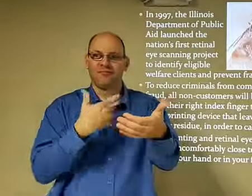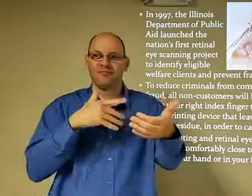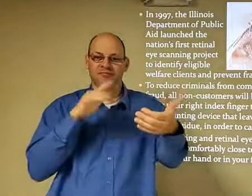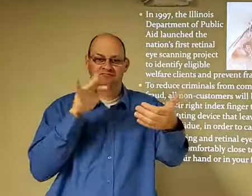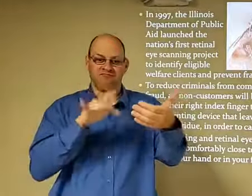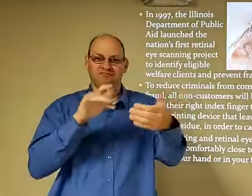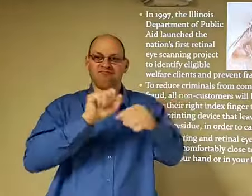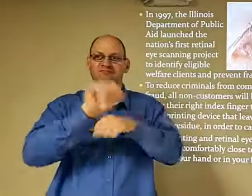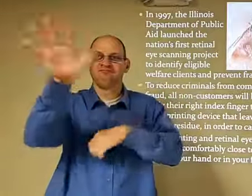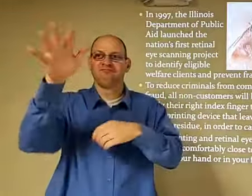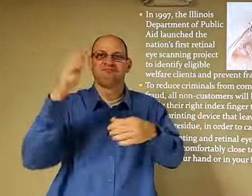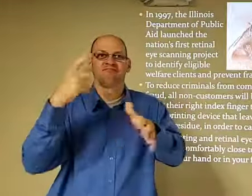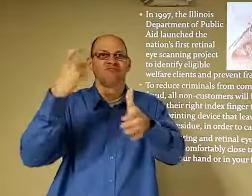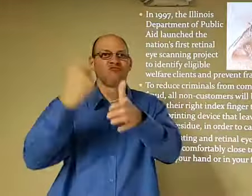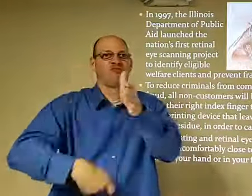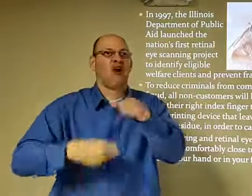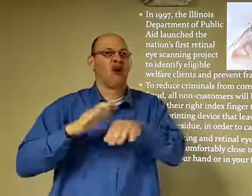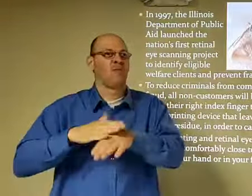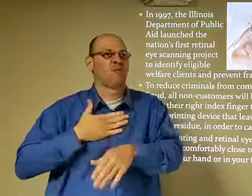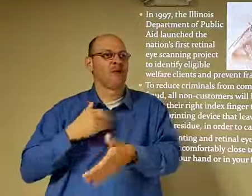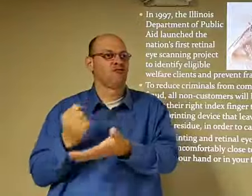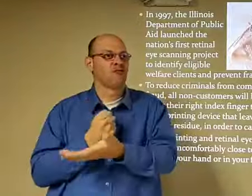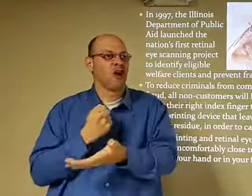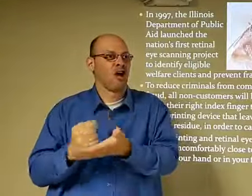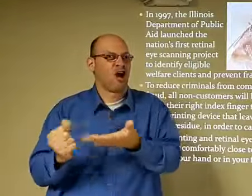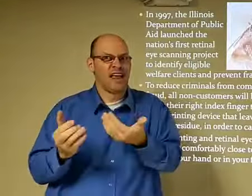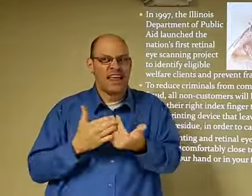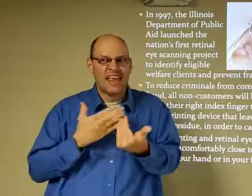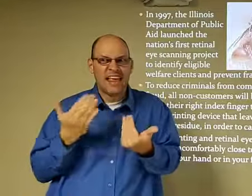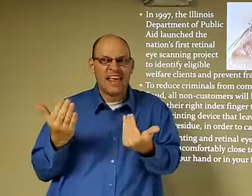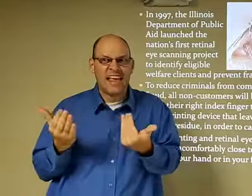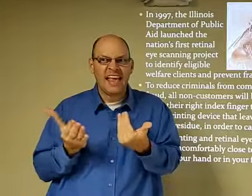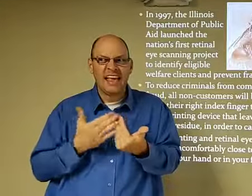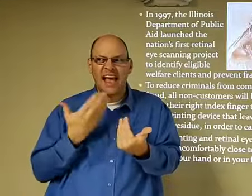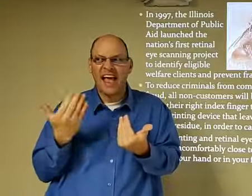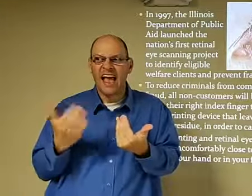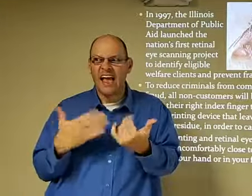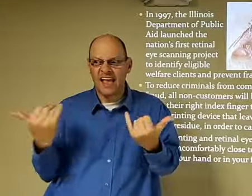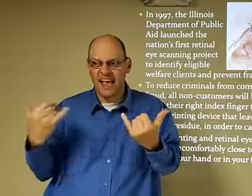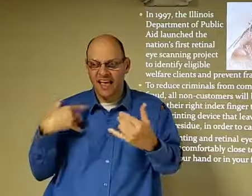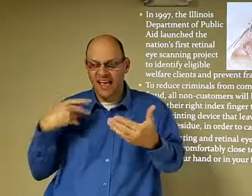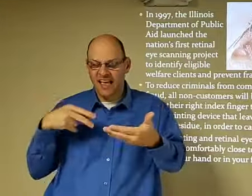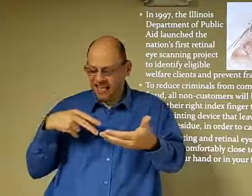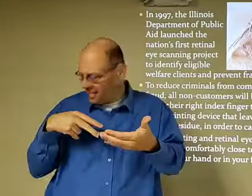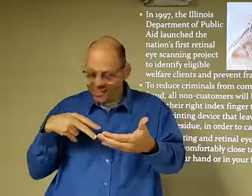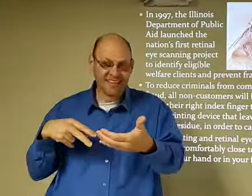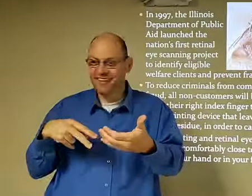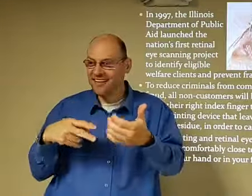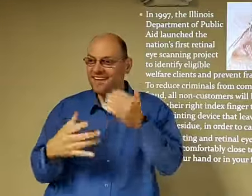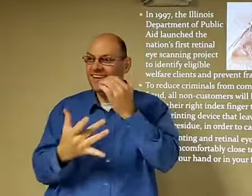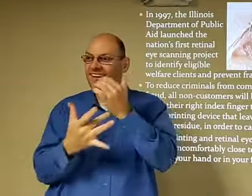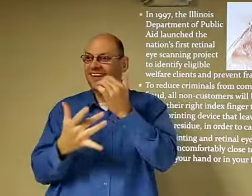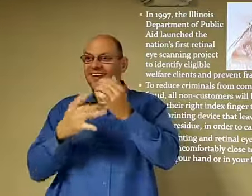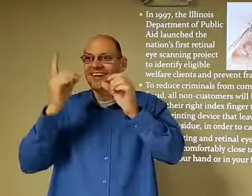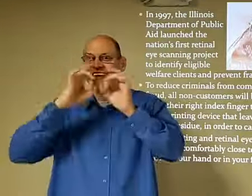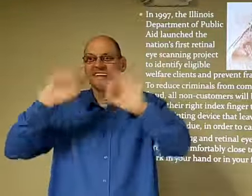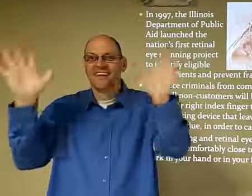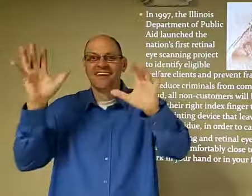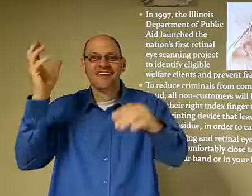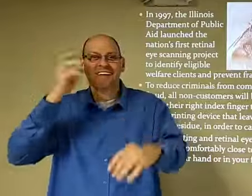credit card where it's got that special metal piece, I can't remember what it's